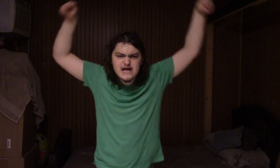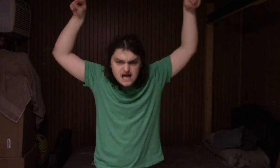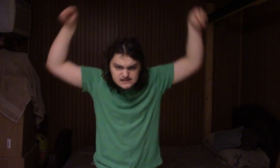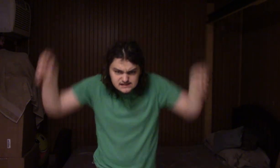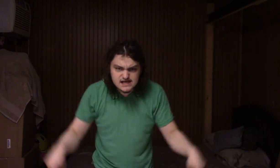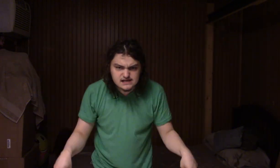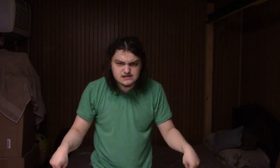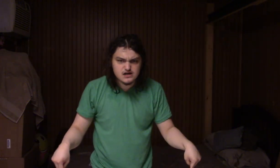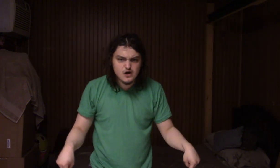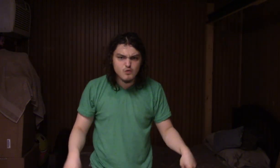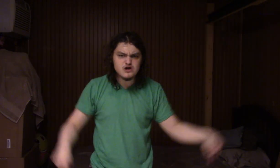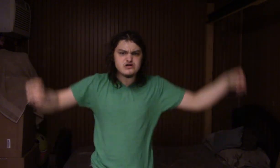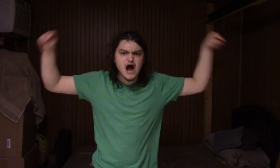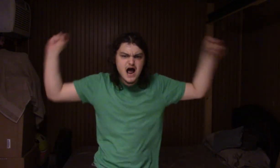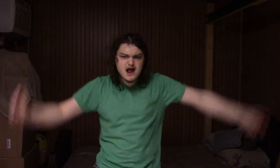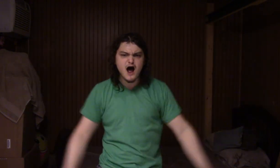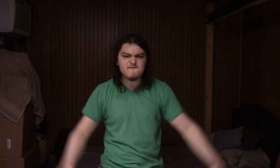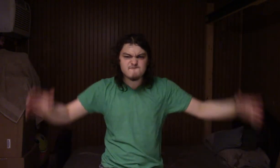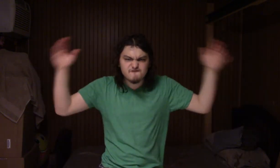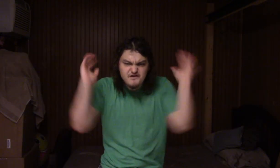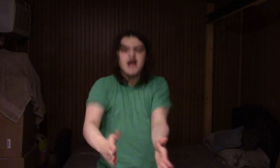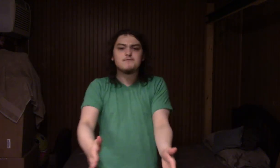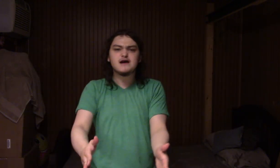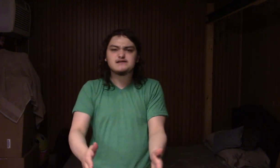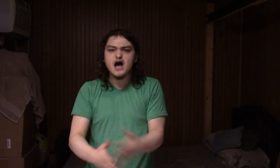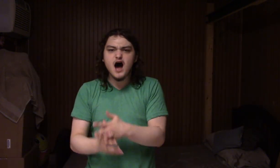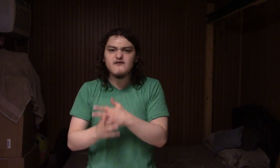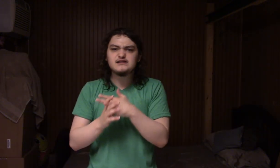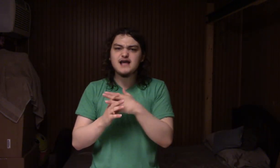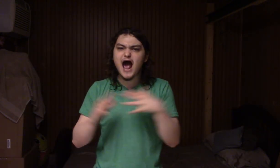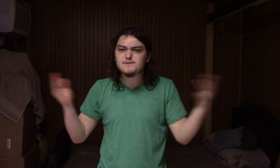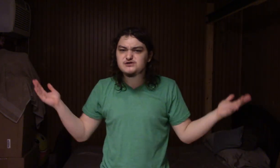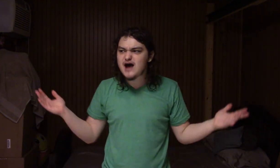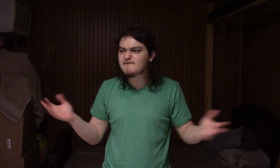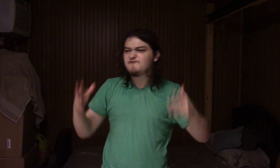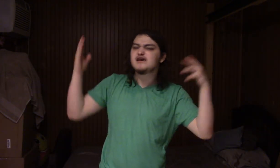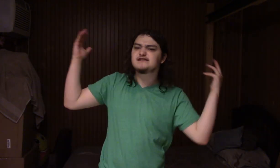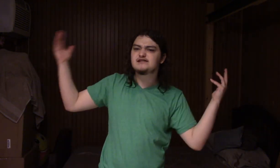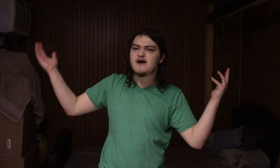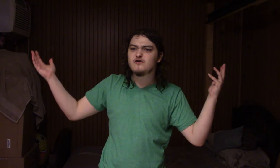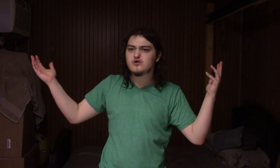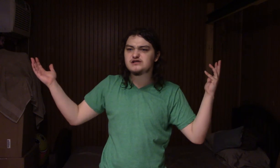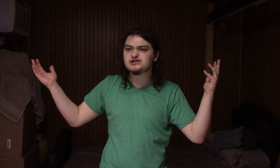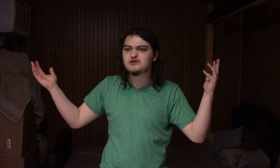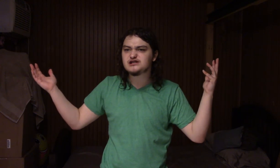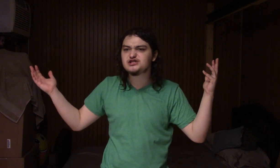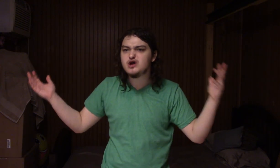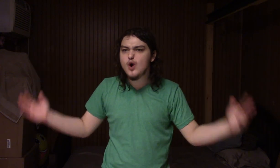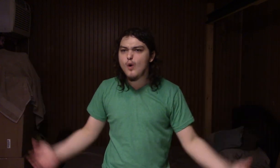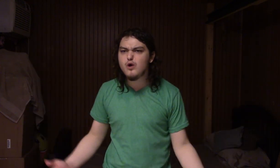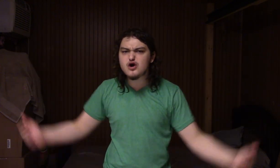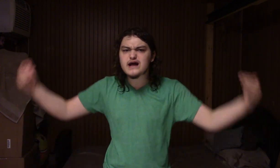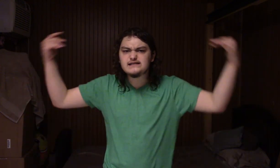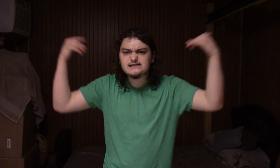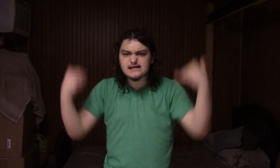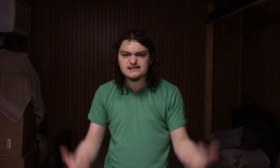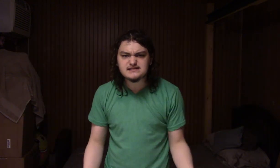exist. We're not a figment of abstract philosophical destruction. We're existing,